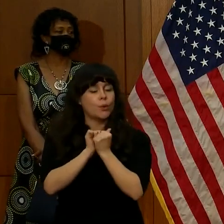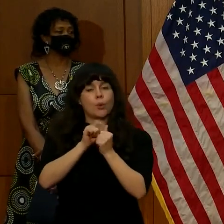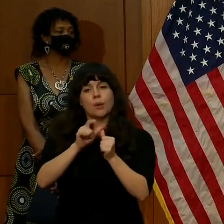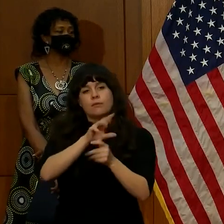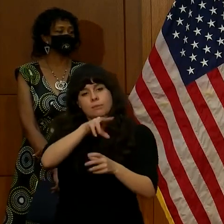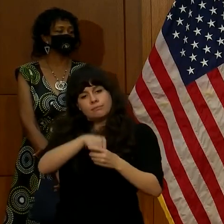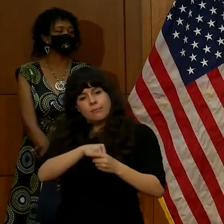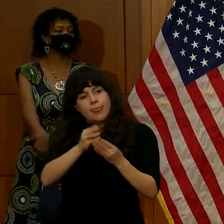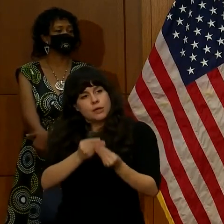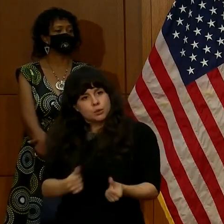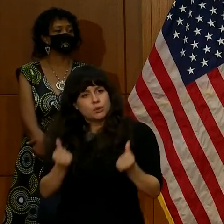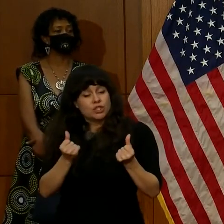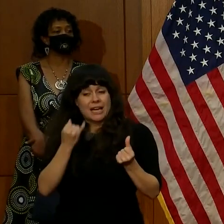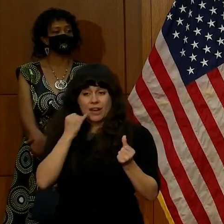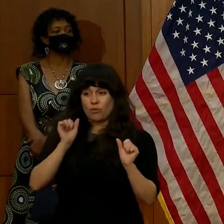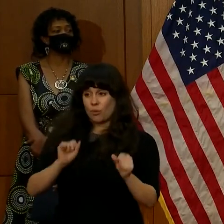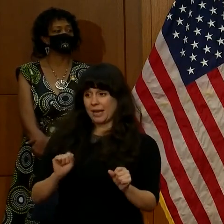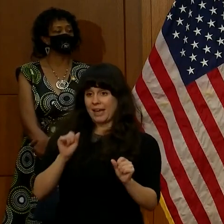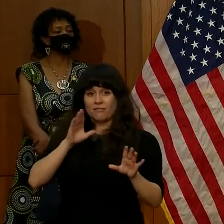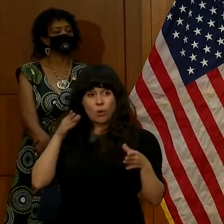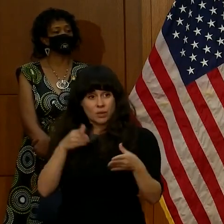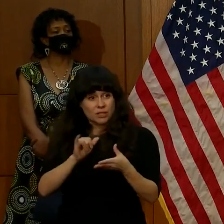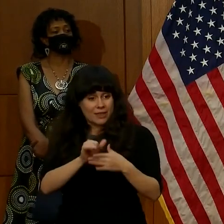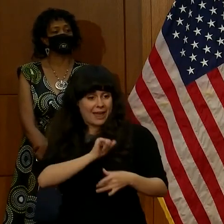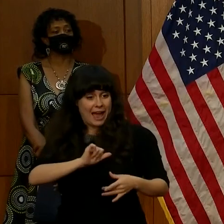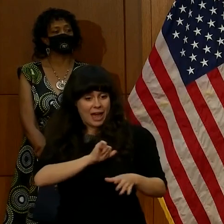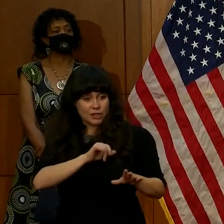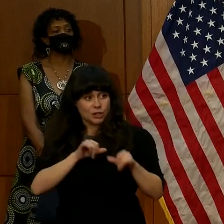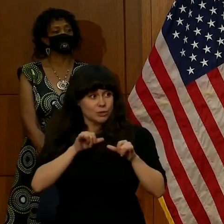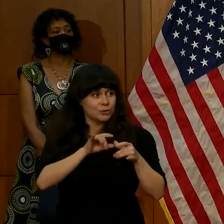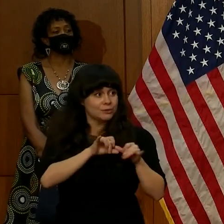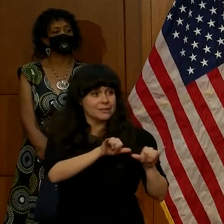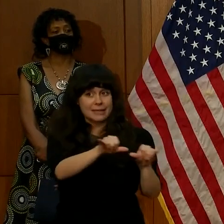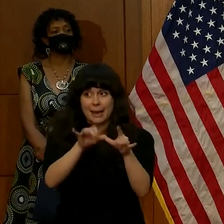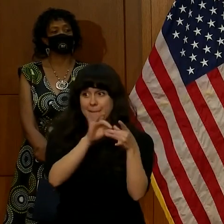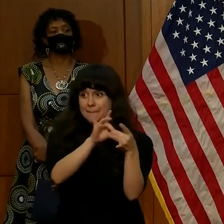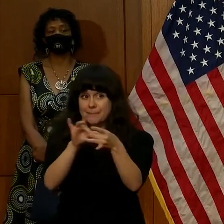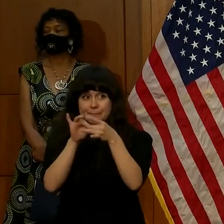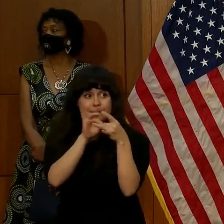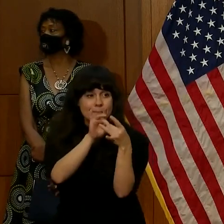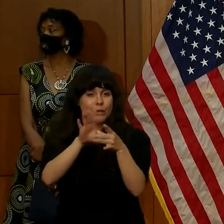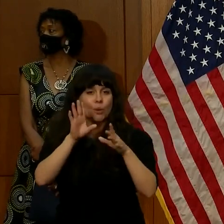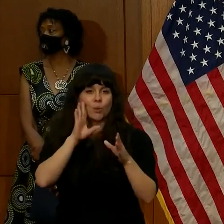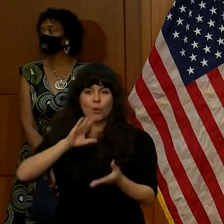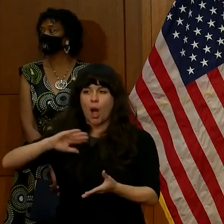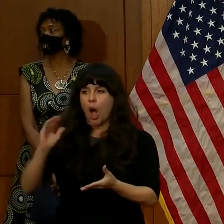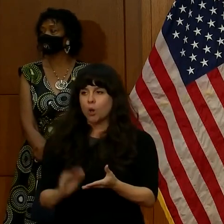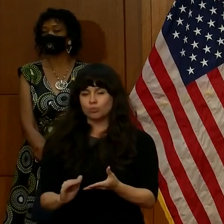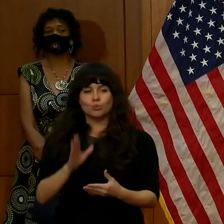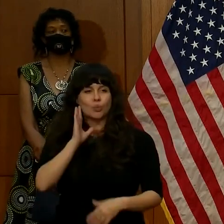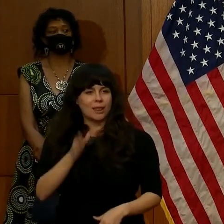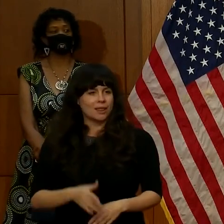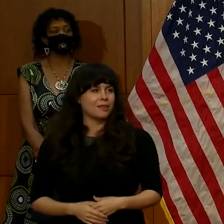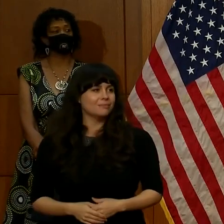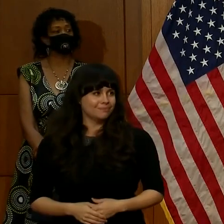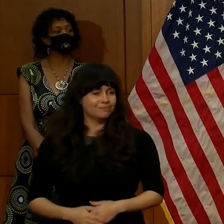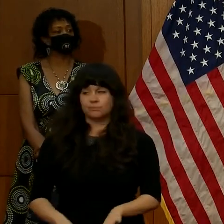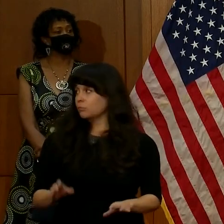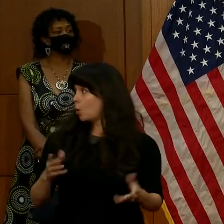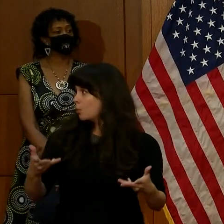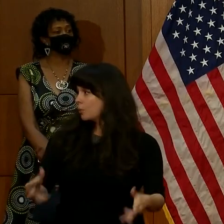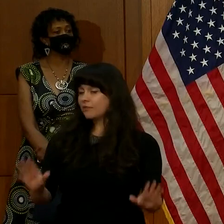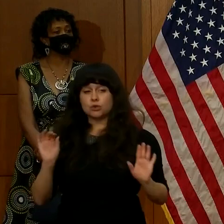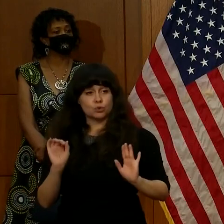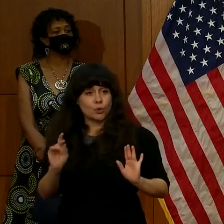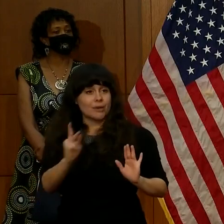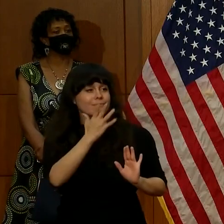take that attitude, we can get this health care crisis behind us in the rearview mirror. Yes, good. So thank you all